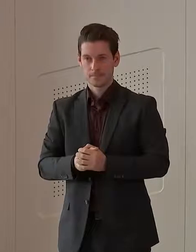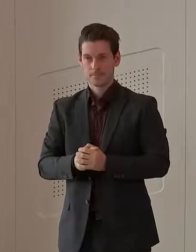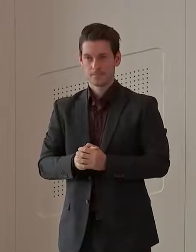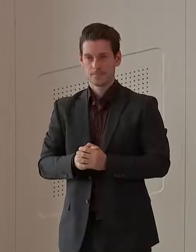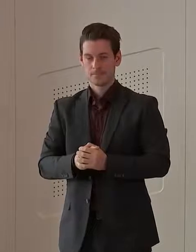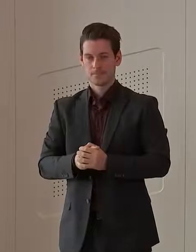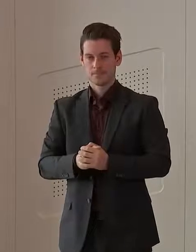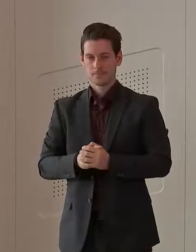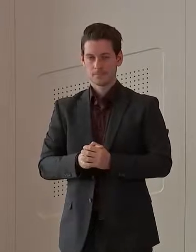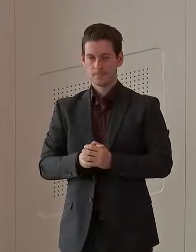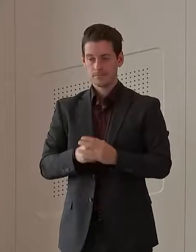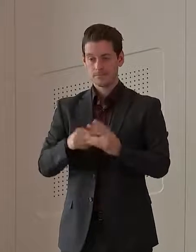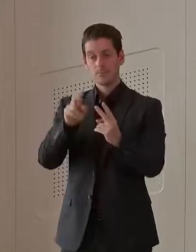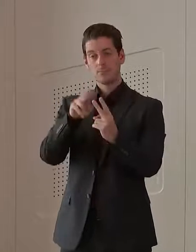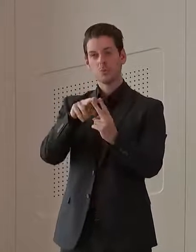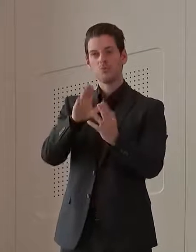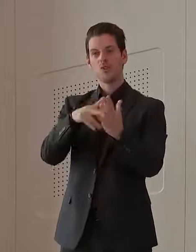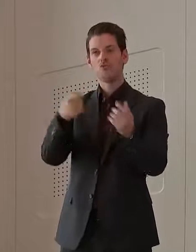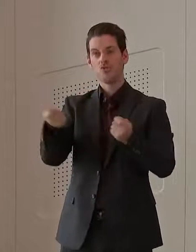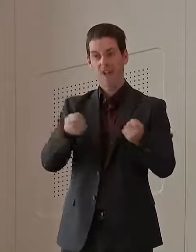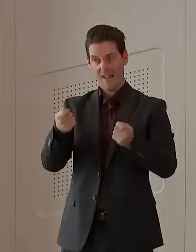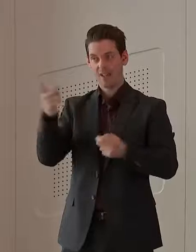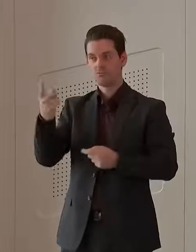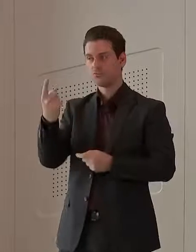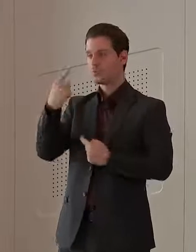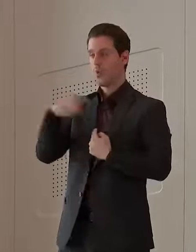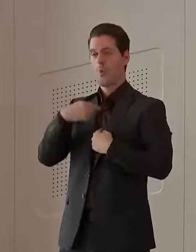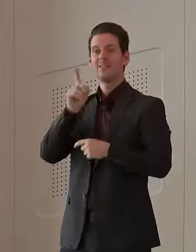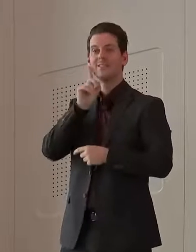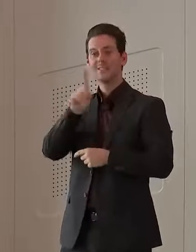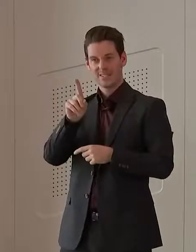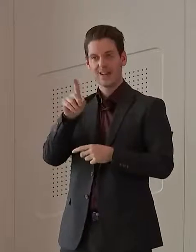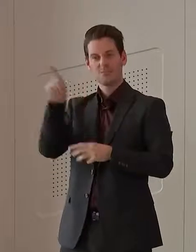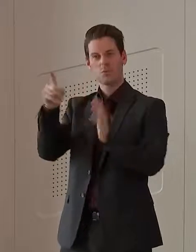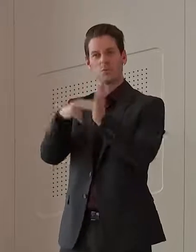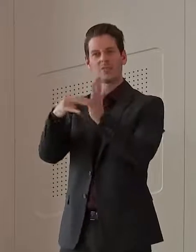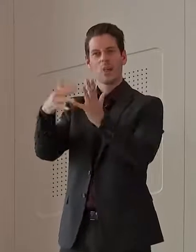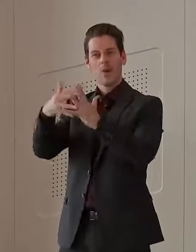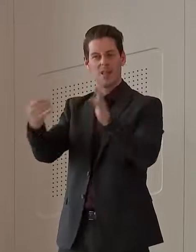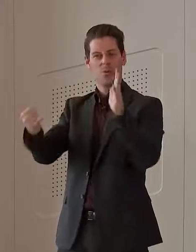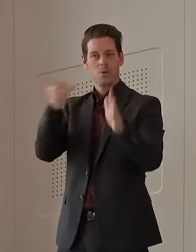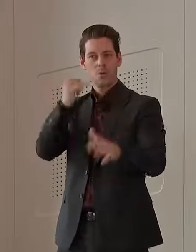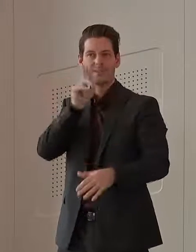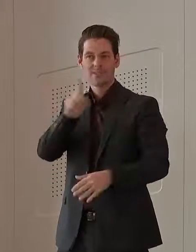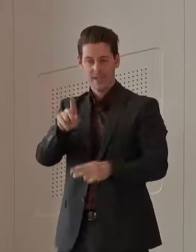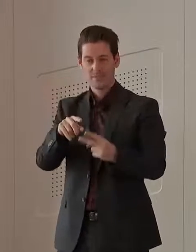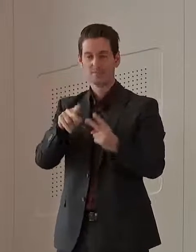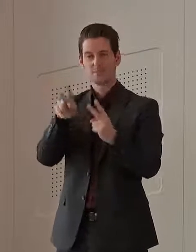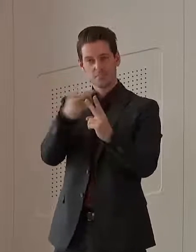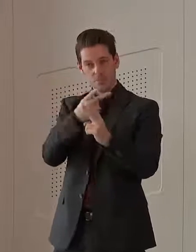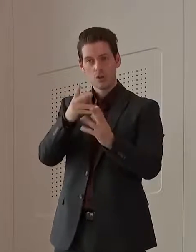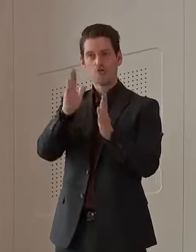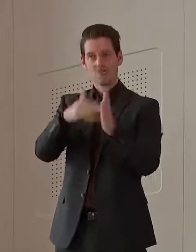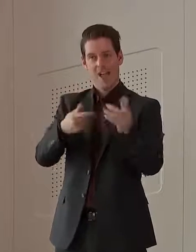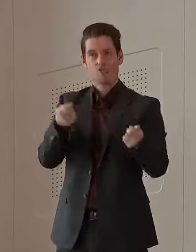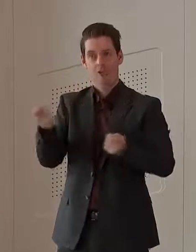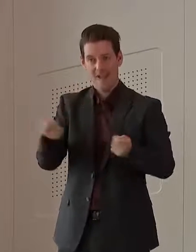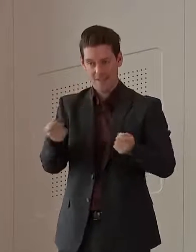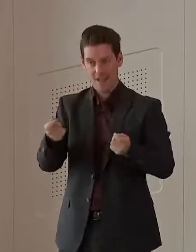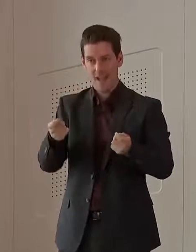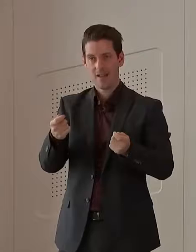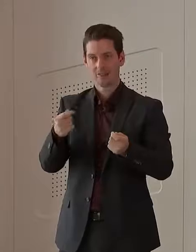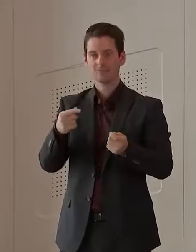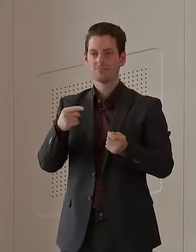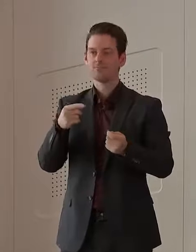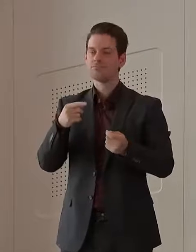the two cases late yesterday by New South Wales. So these were two truck drivers who were tested as part